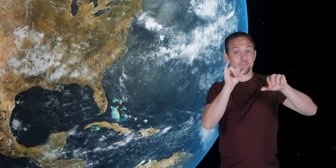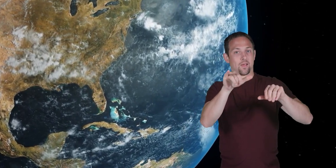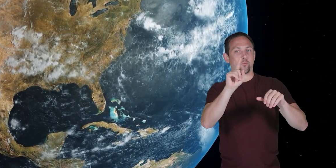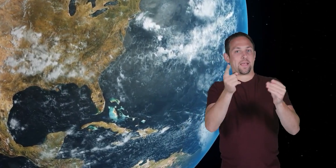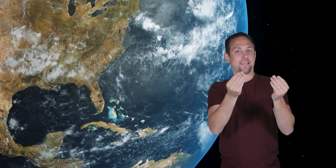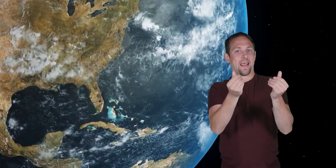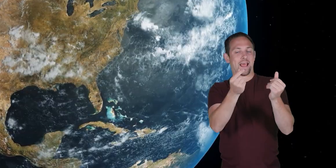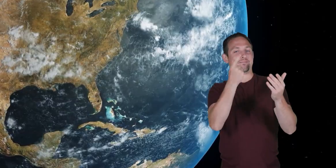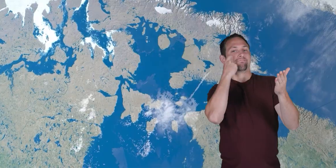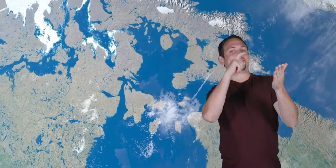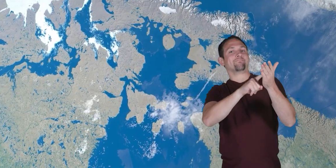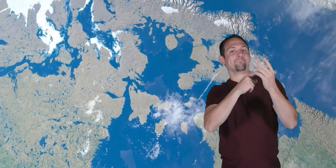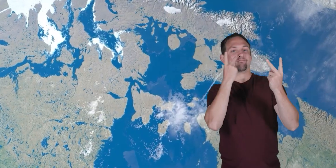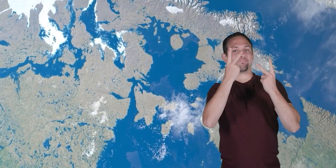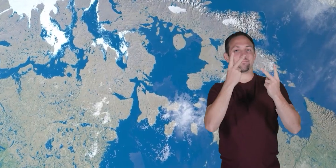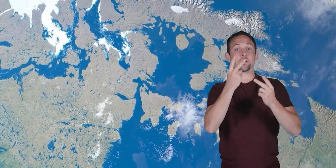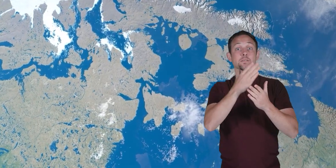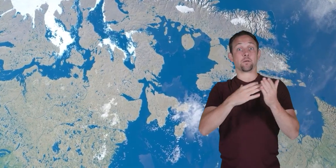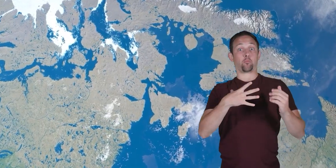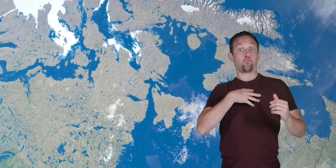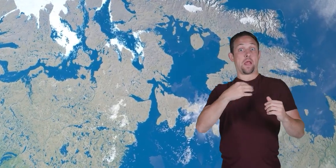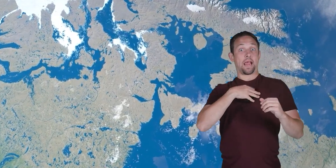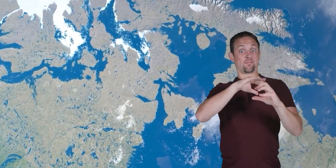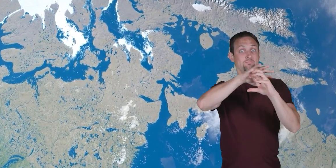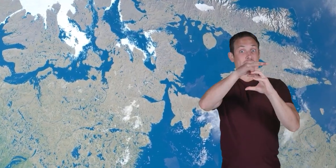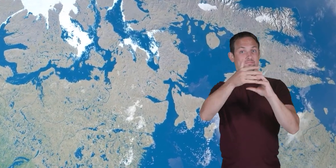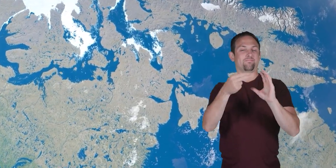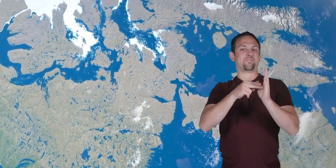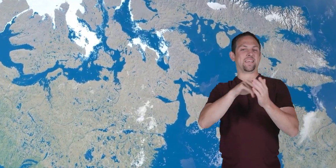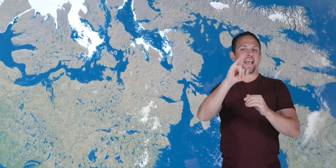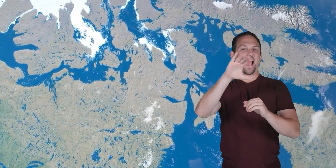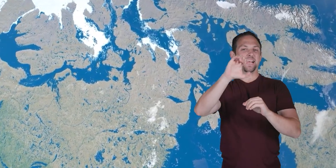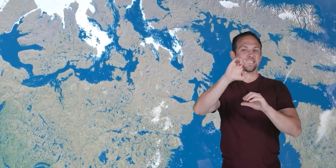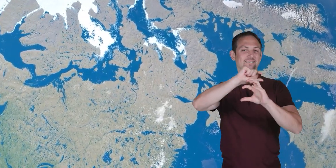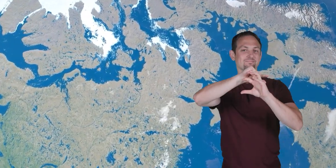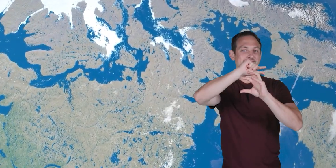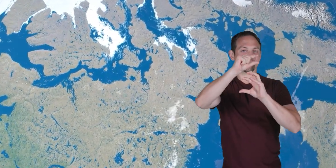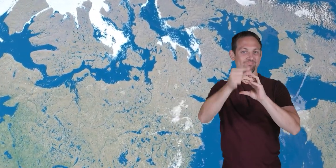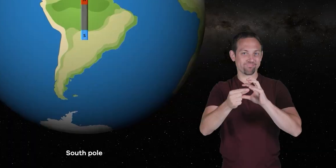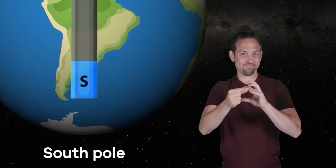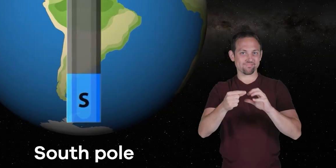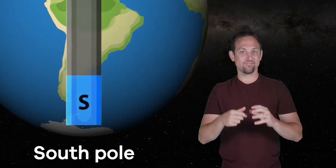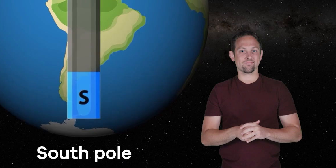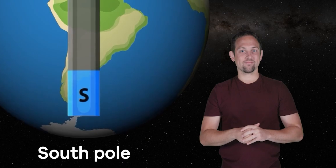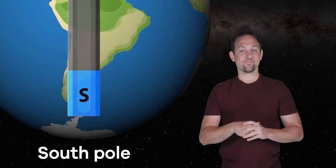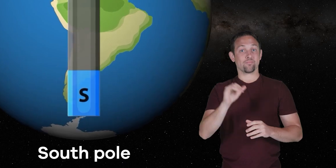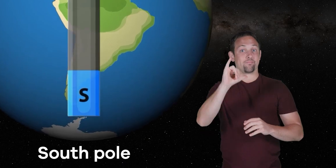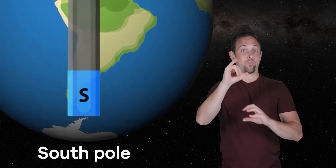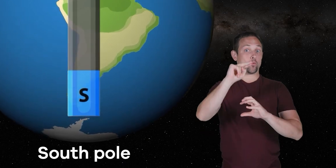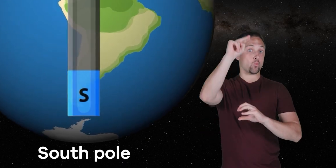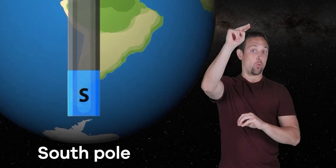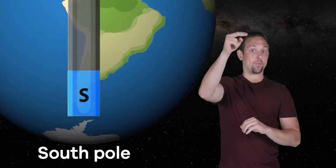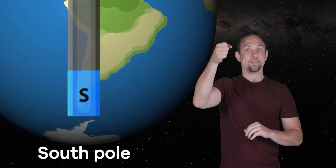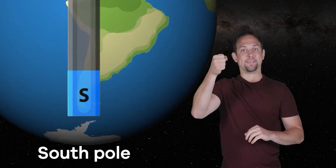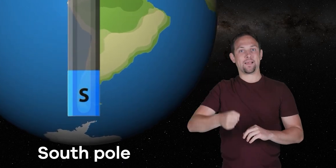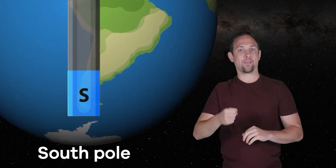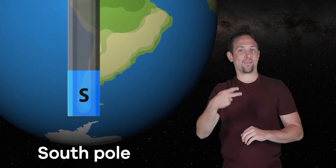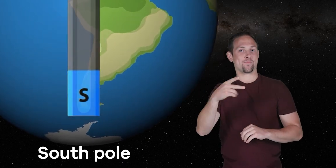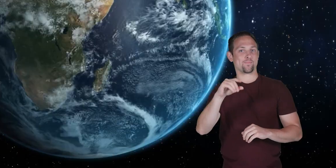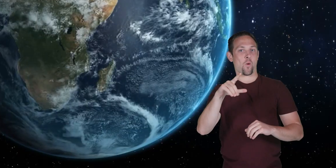visible and white regions that are covered by ice like on the north and south poles earth